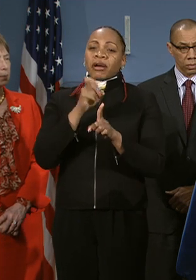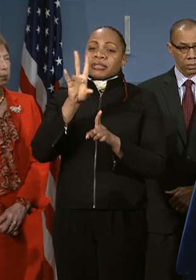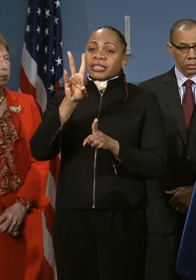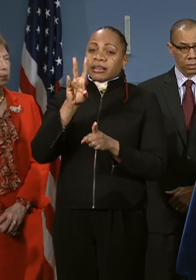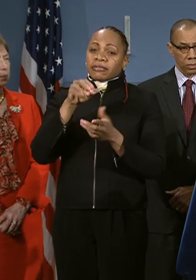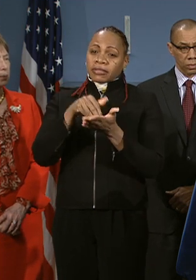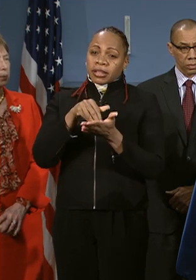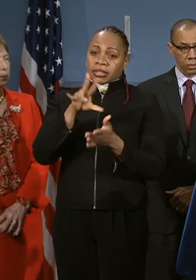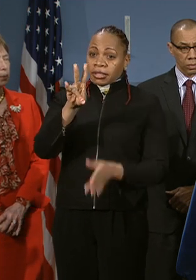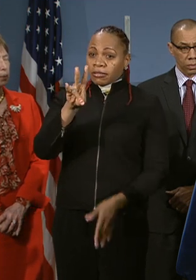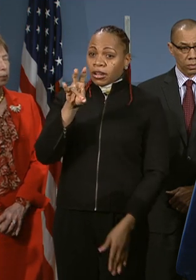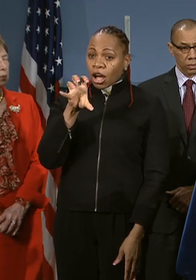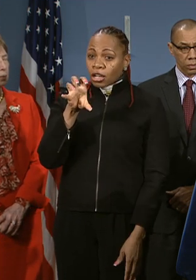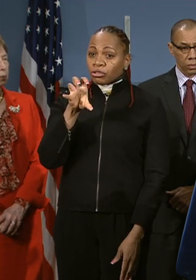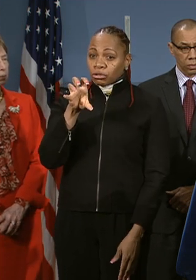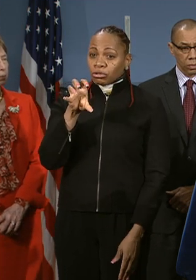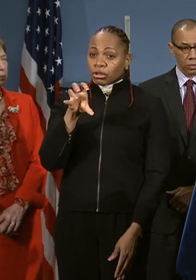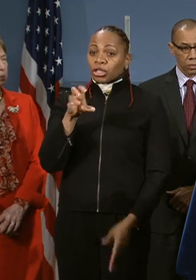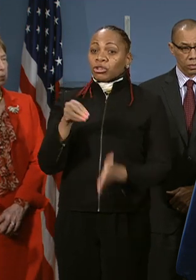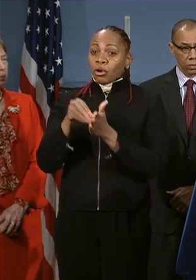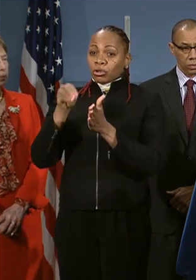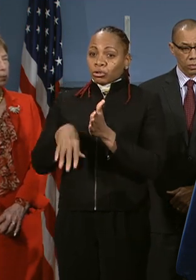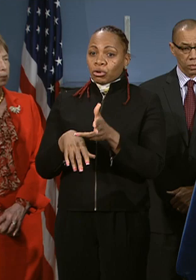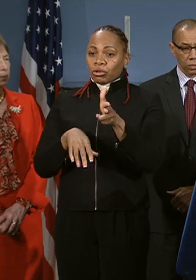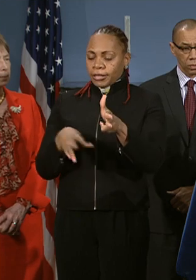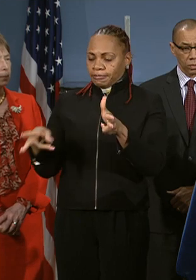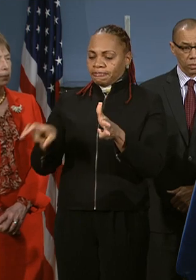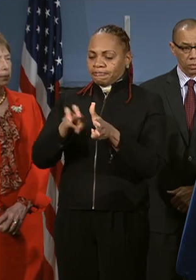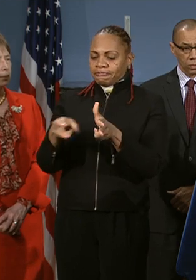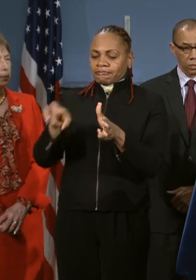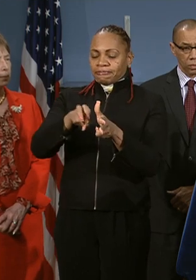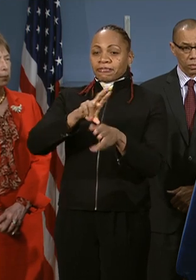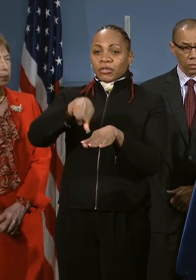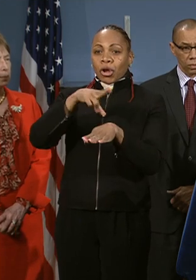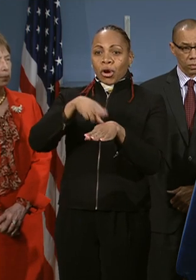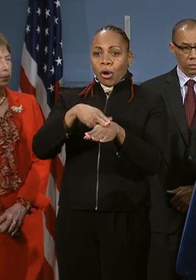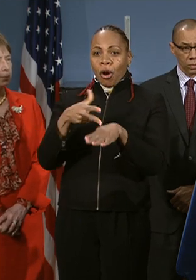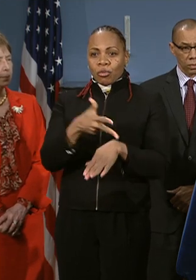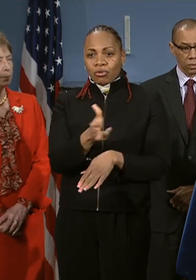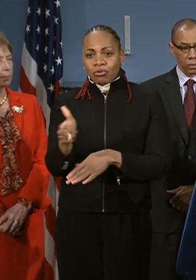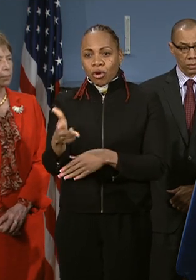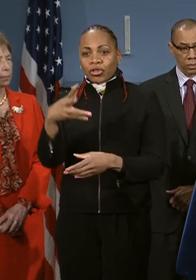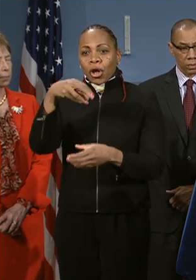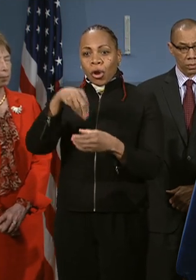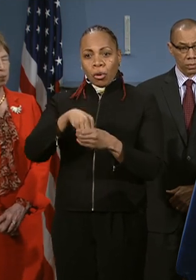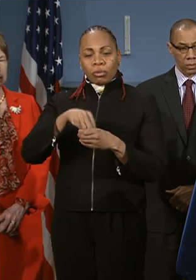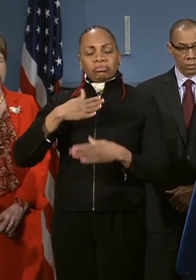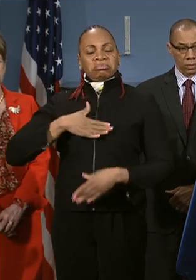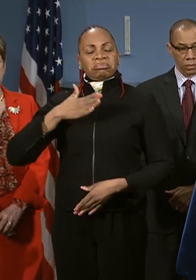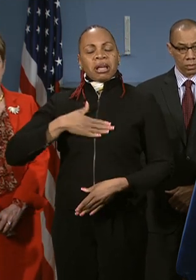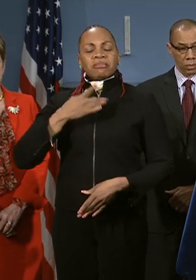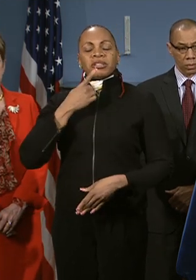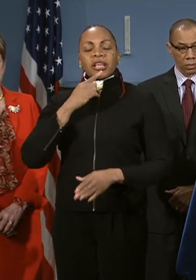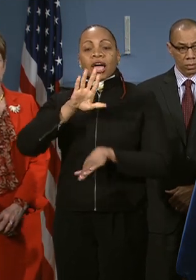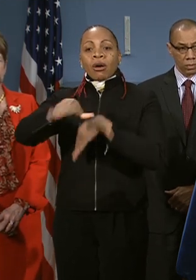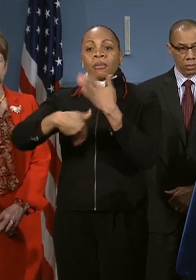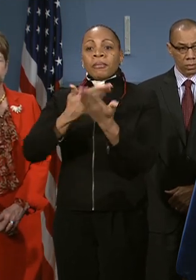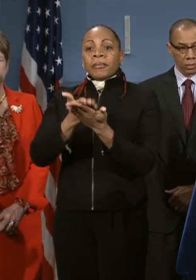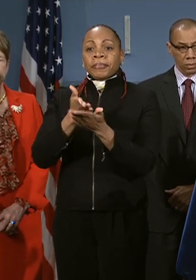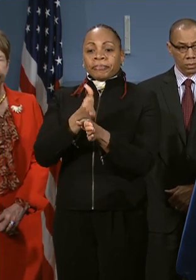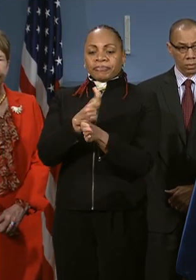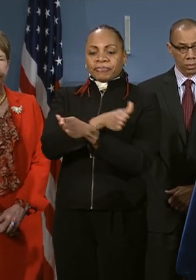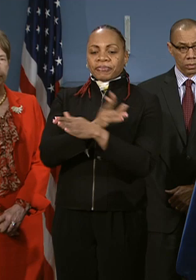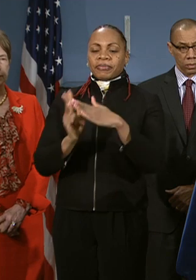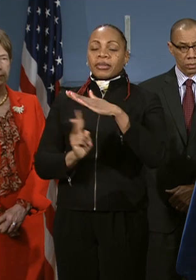,700 picked up the students on their normal routes. And that includes, I'm happy to say, all of the pre-K routes serving